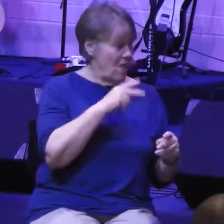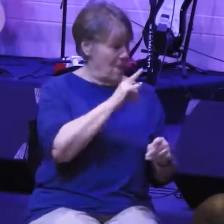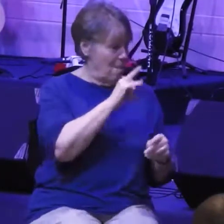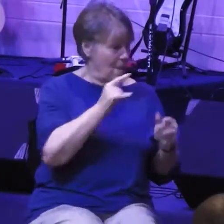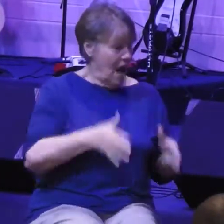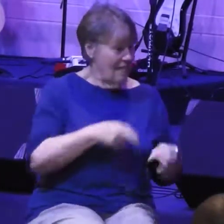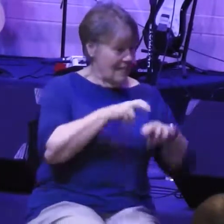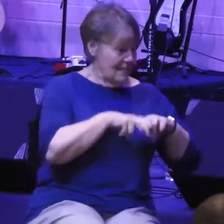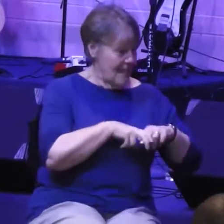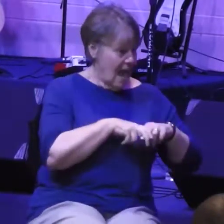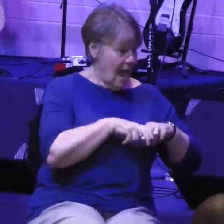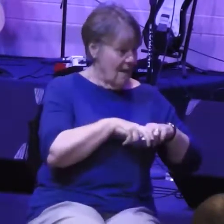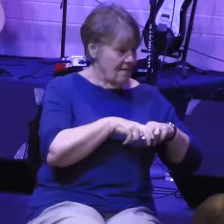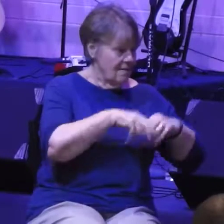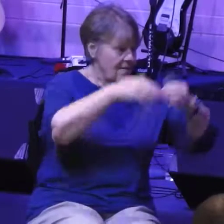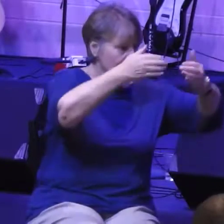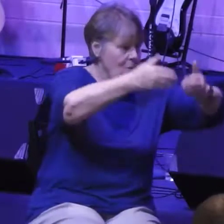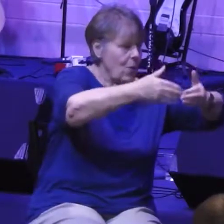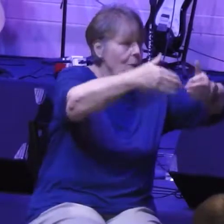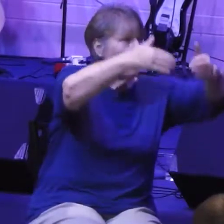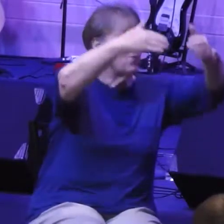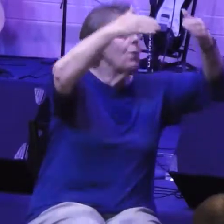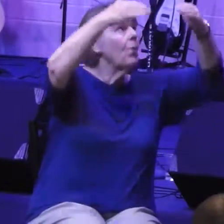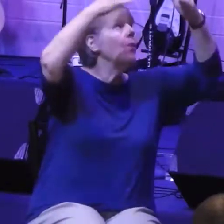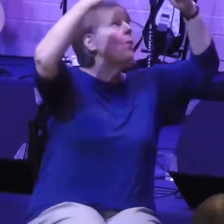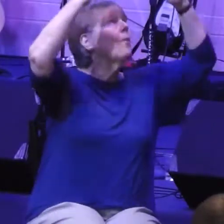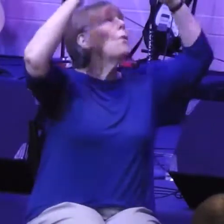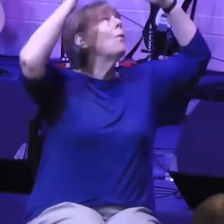single dome of glass.